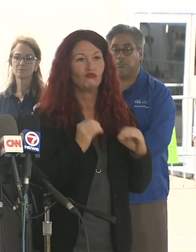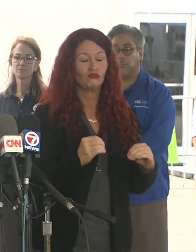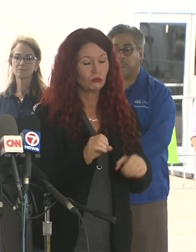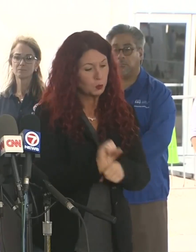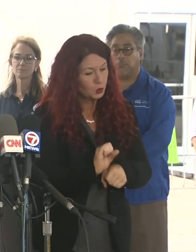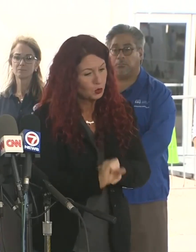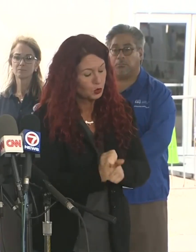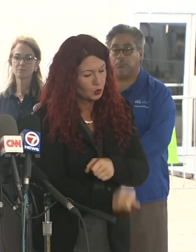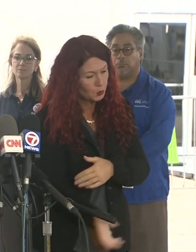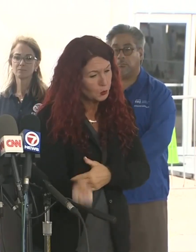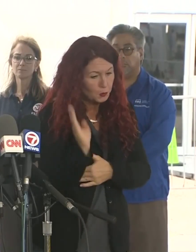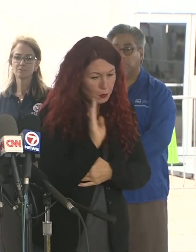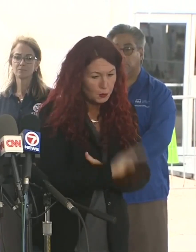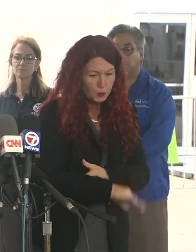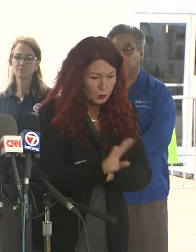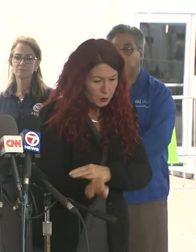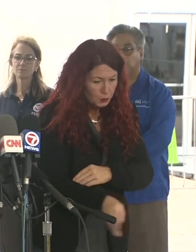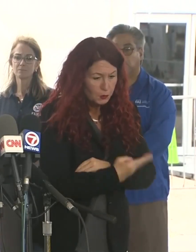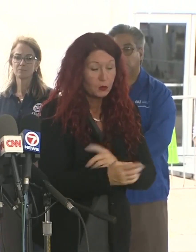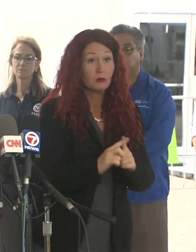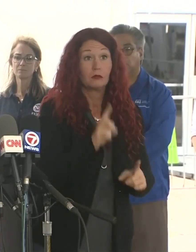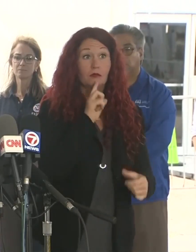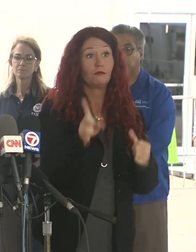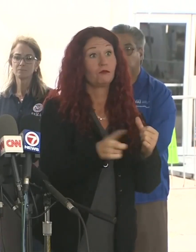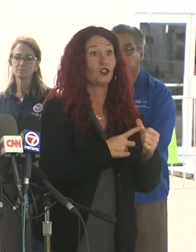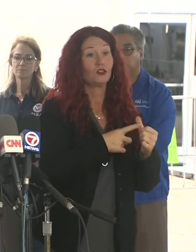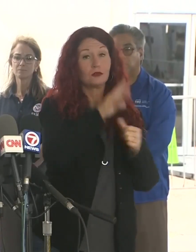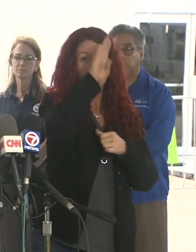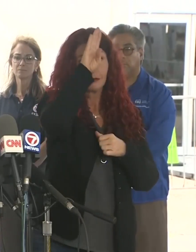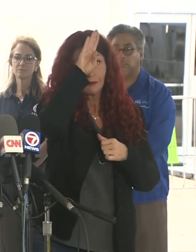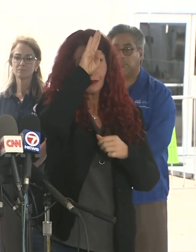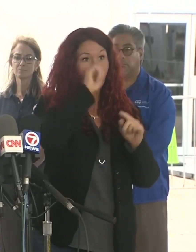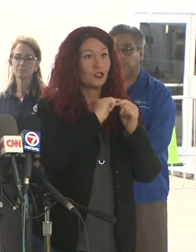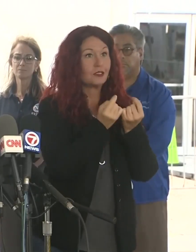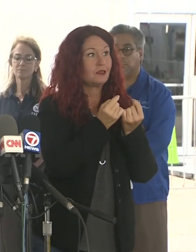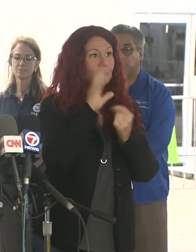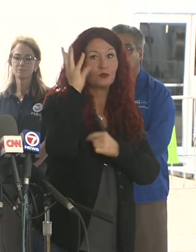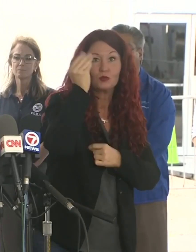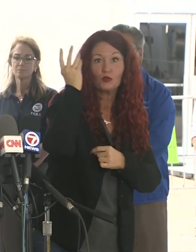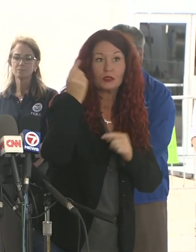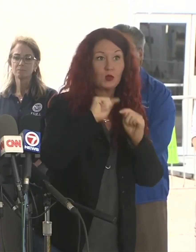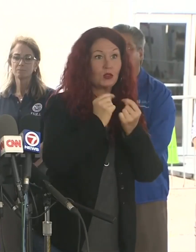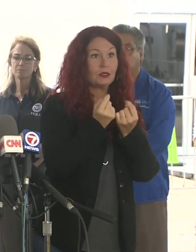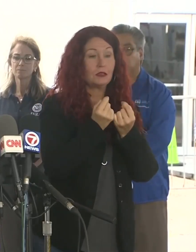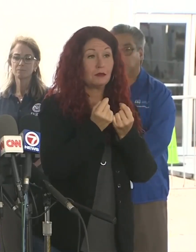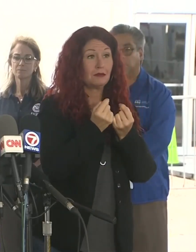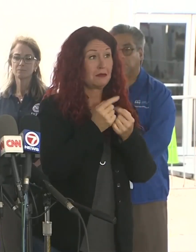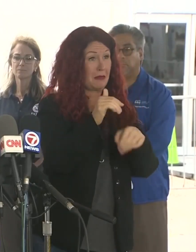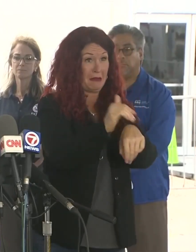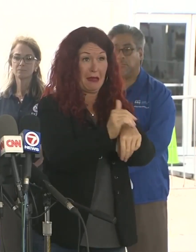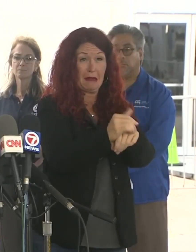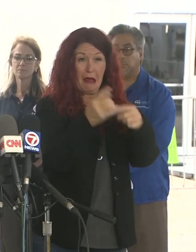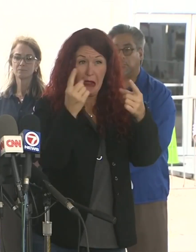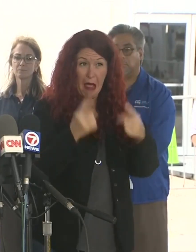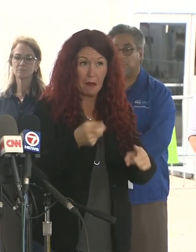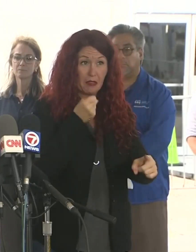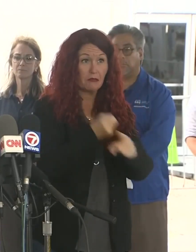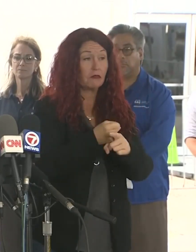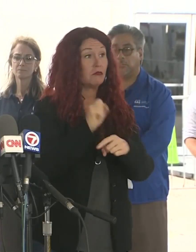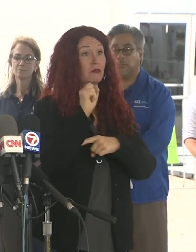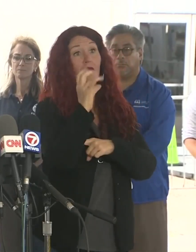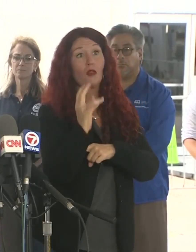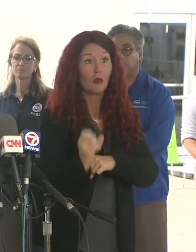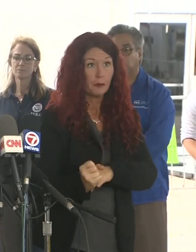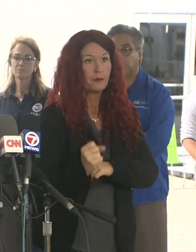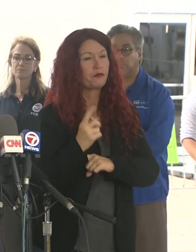truly the best in the world. They ran into the rubble of the collapsed building and they haven't stopped since, pulling people out. And, of